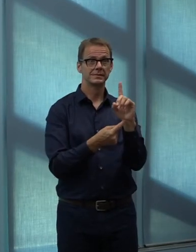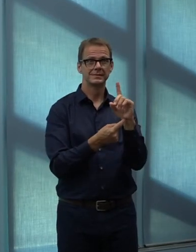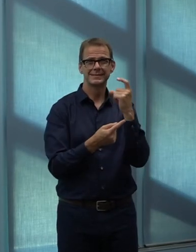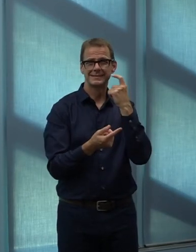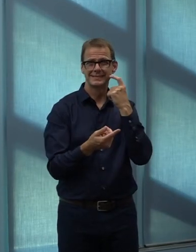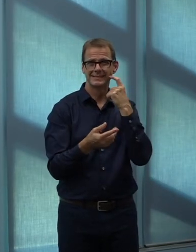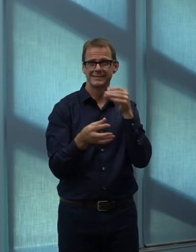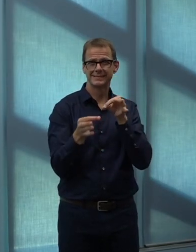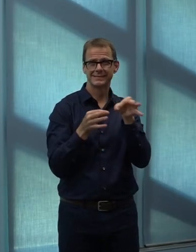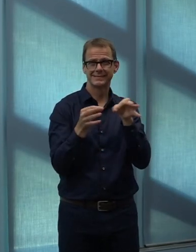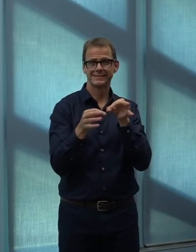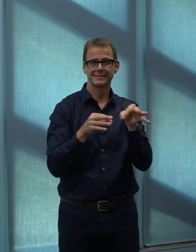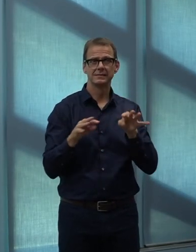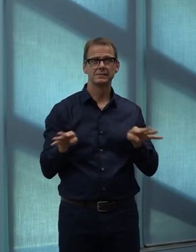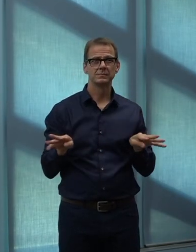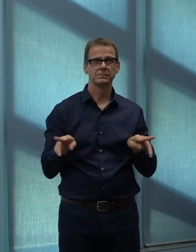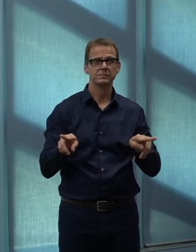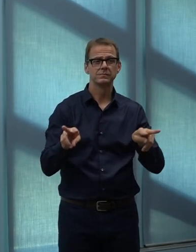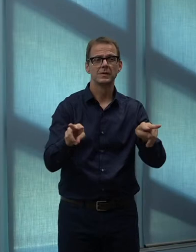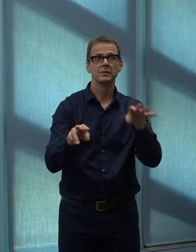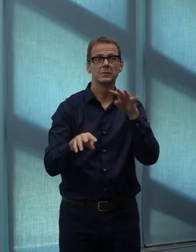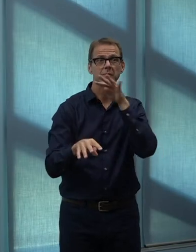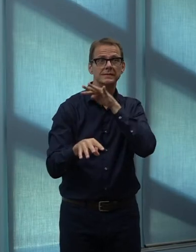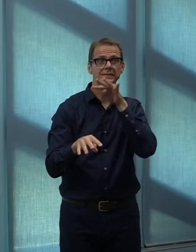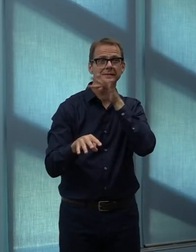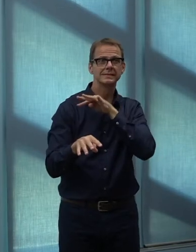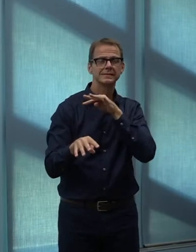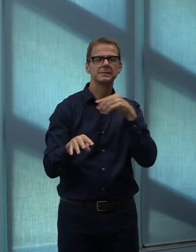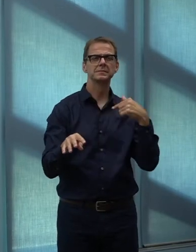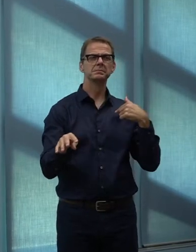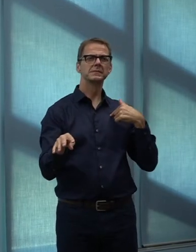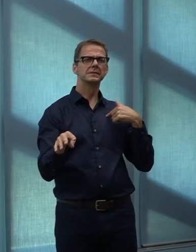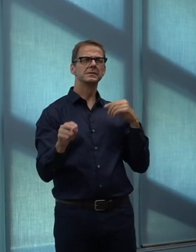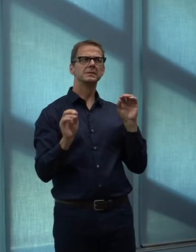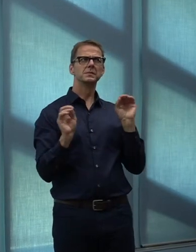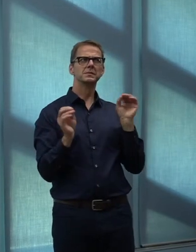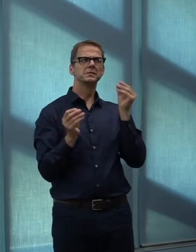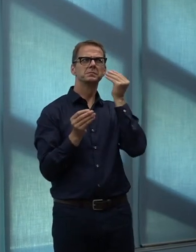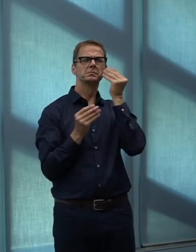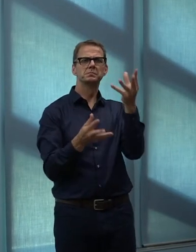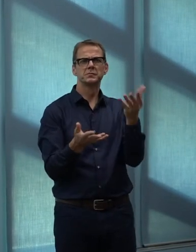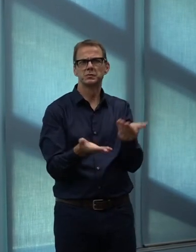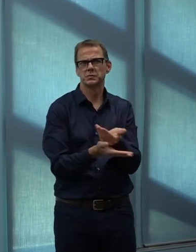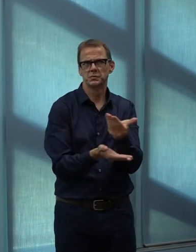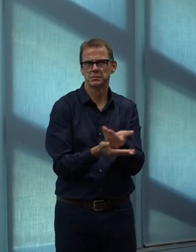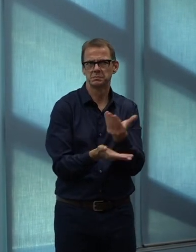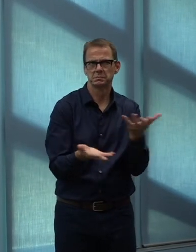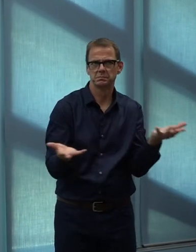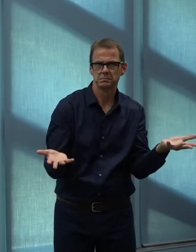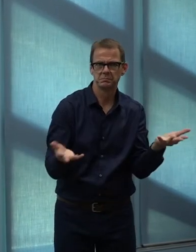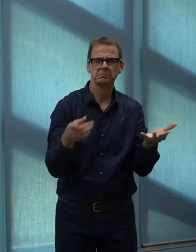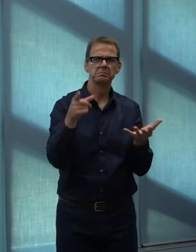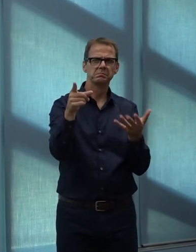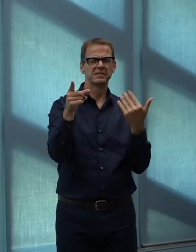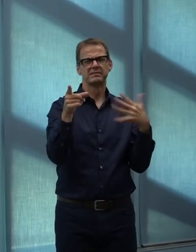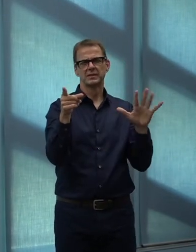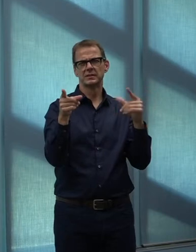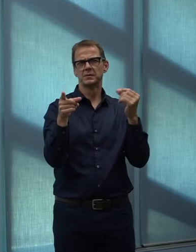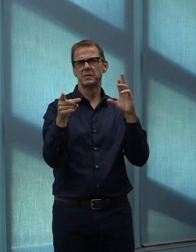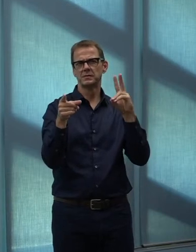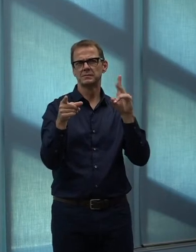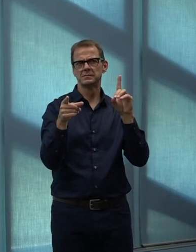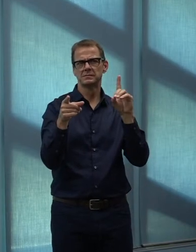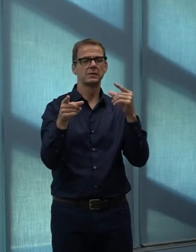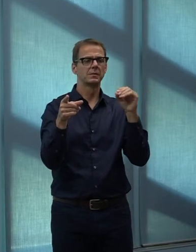technically what will happen. But I will say that we know it is frustrating for our community to see the longer grass and the dandelions.